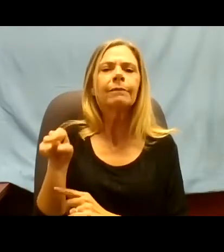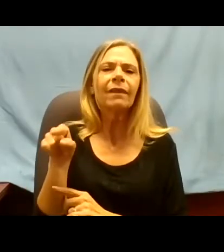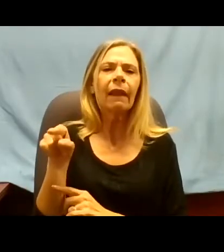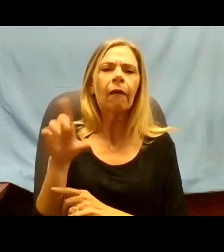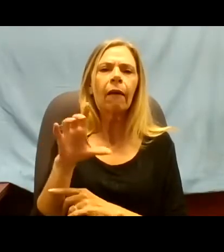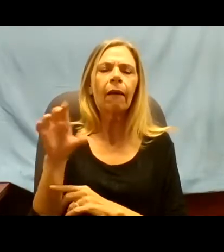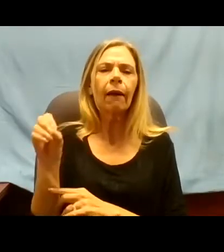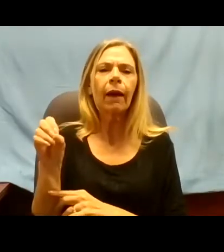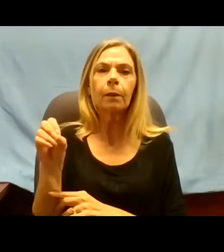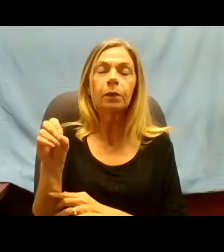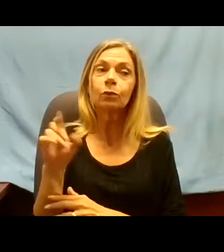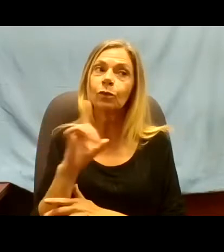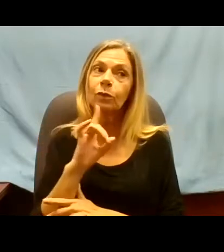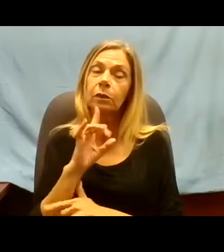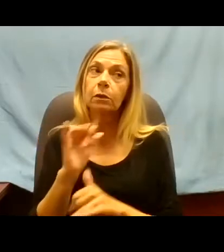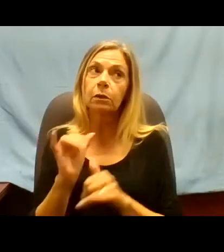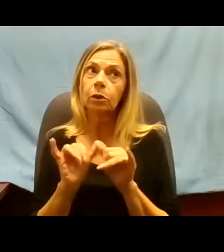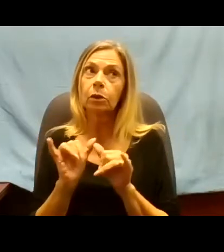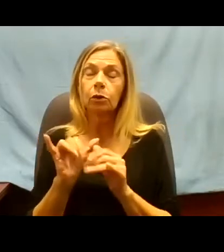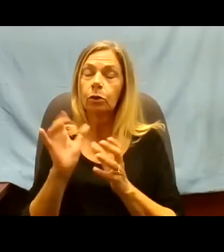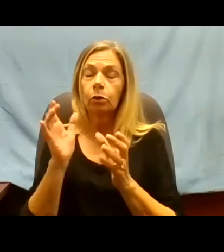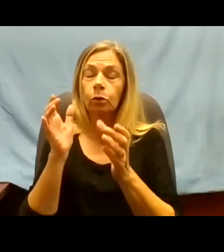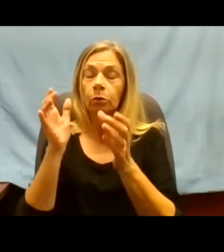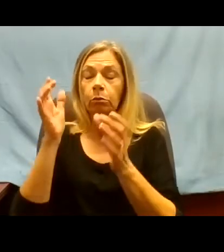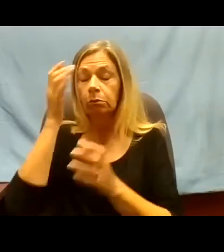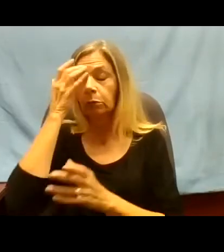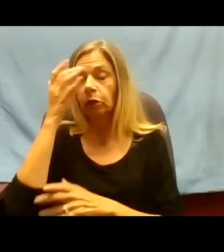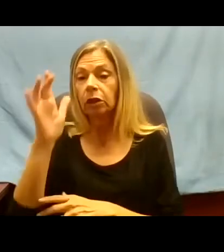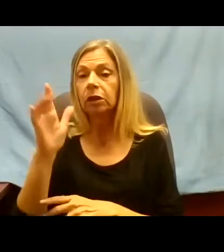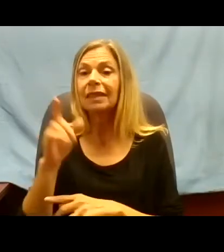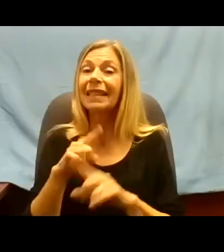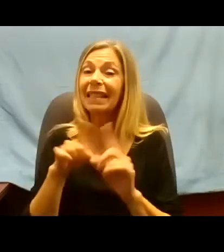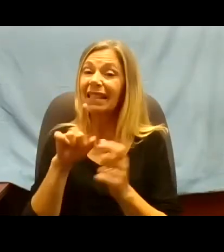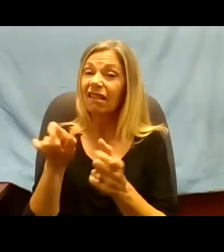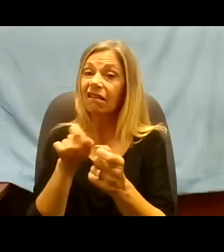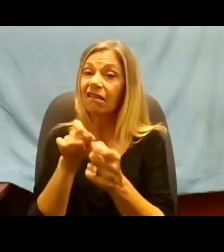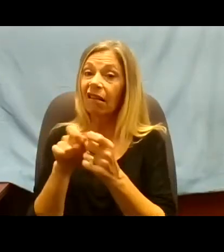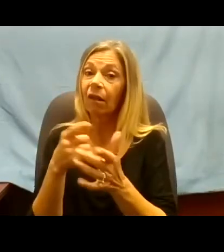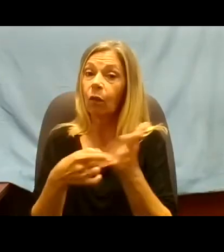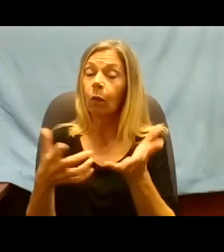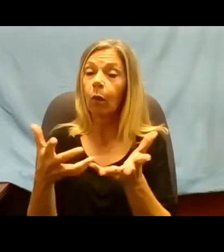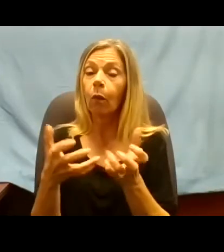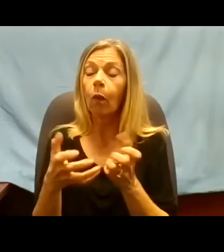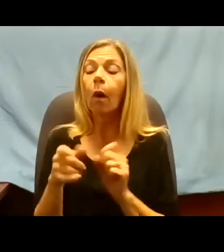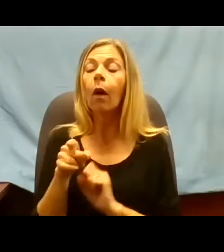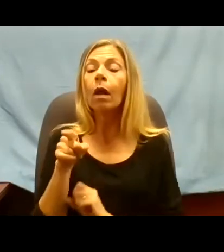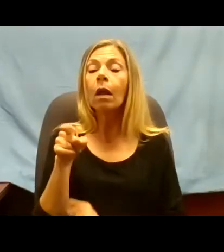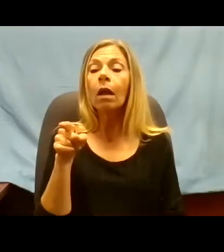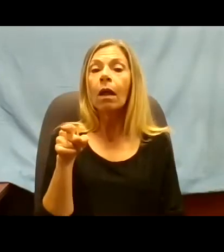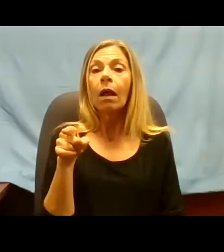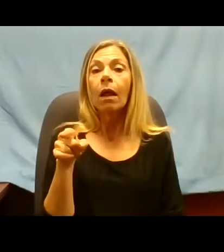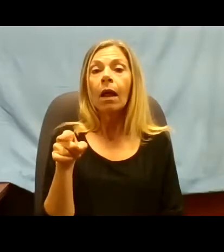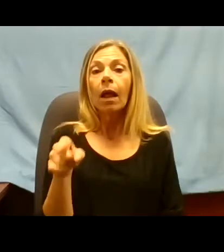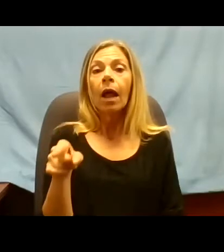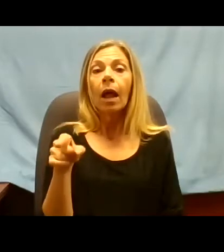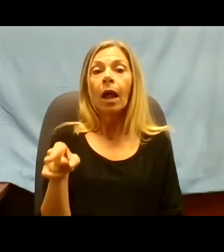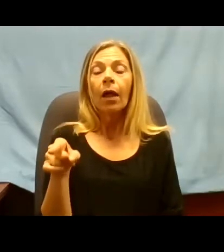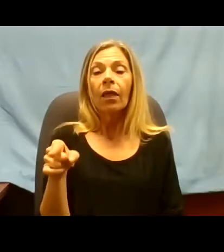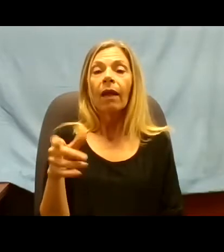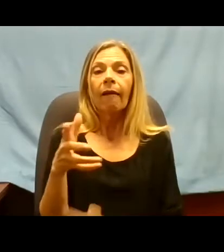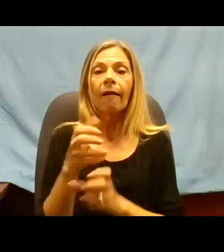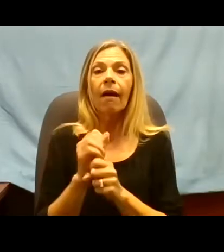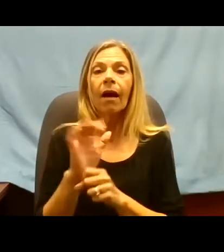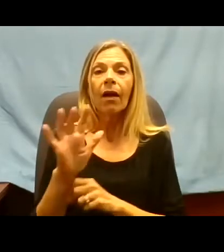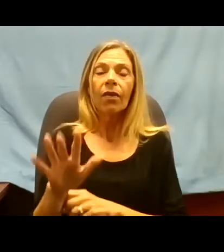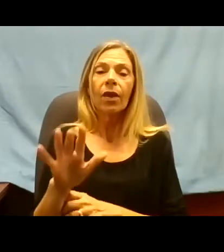exactly what we want. They got their artificial intelligence people